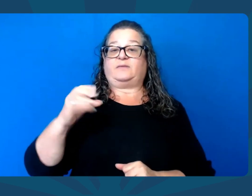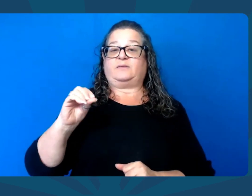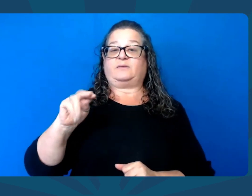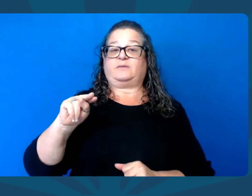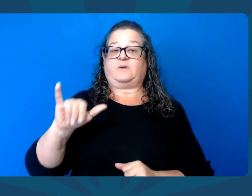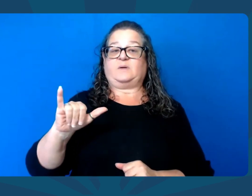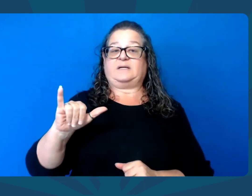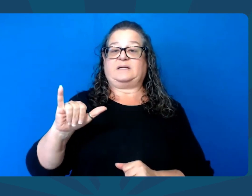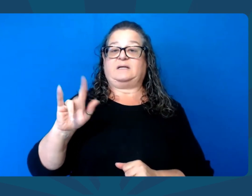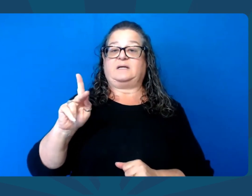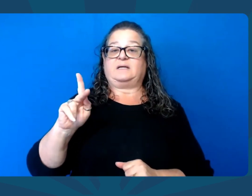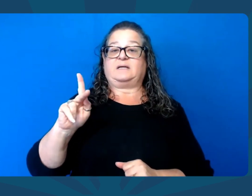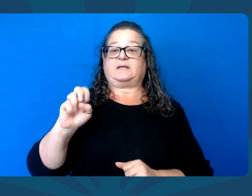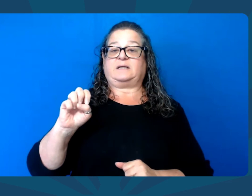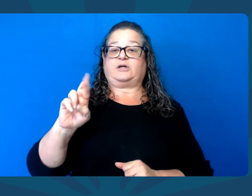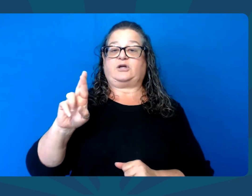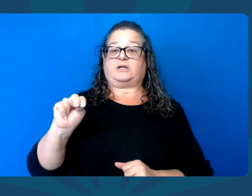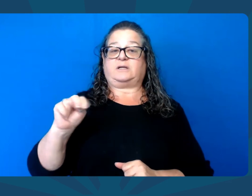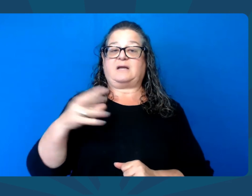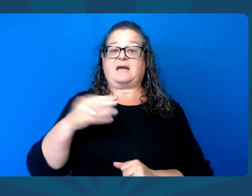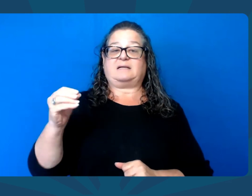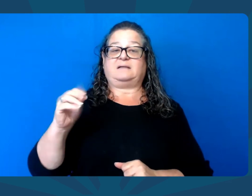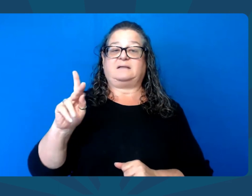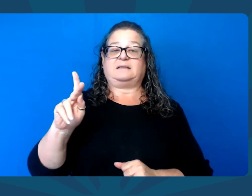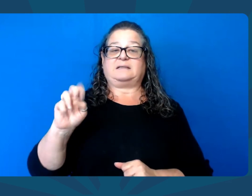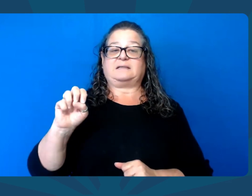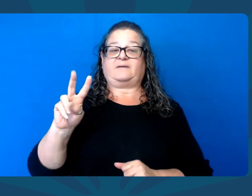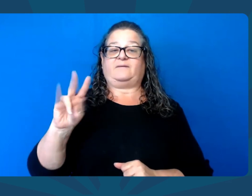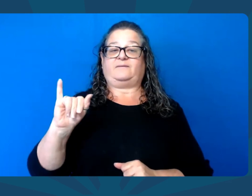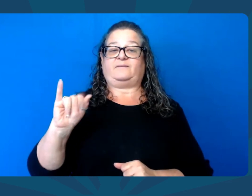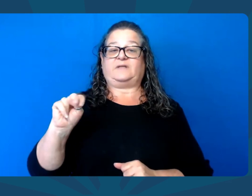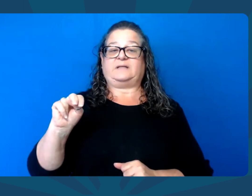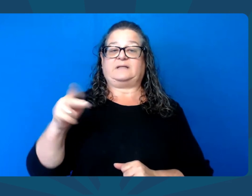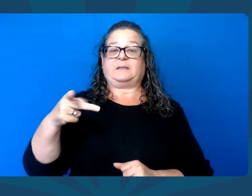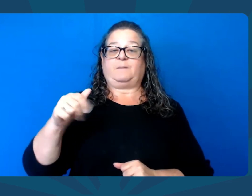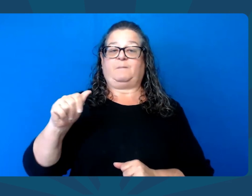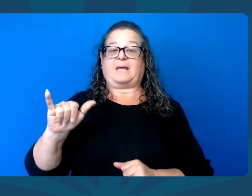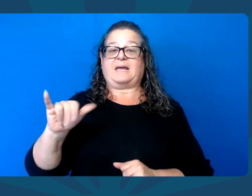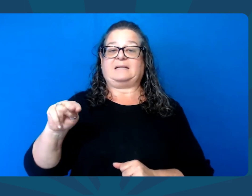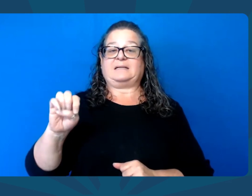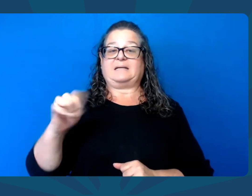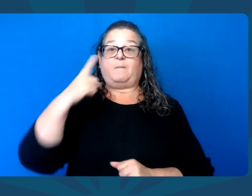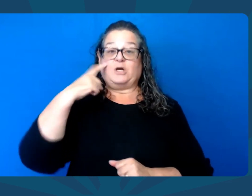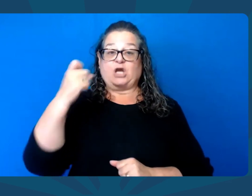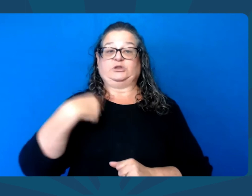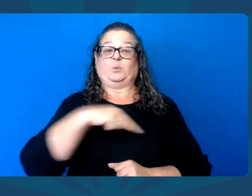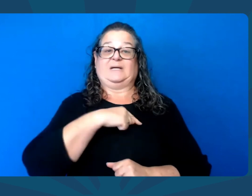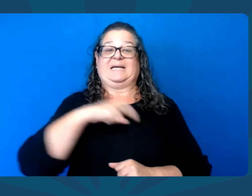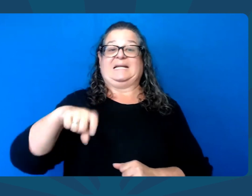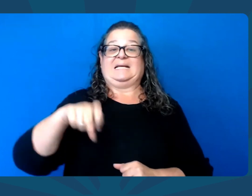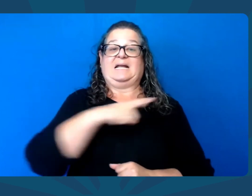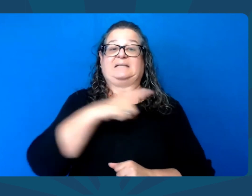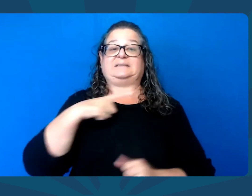I'm running as a team with Anthony Kern and Kevin Payne,